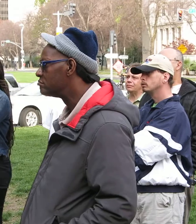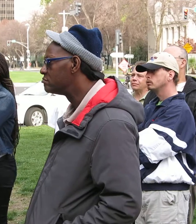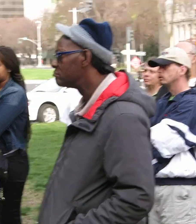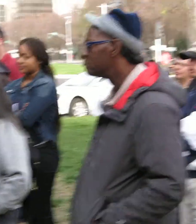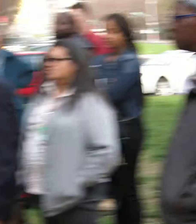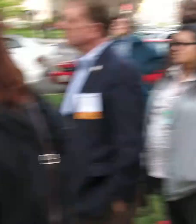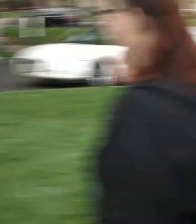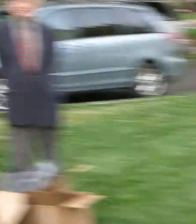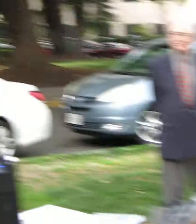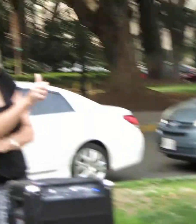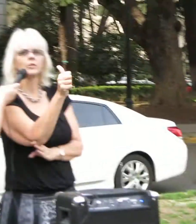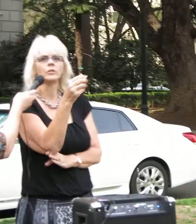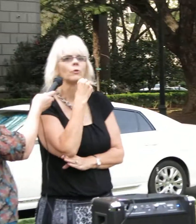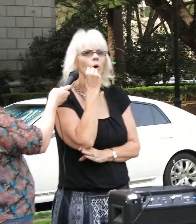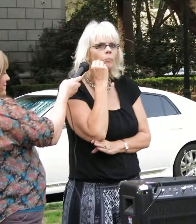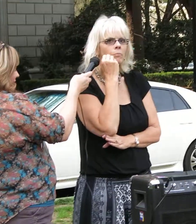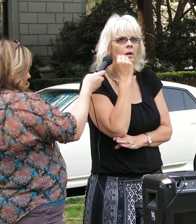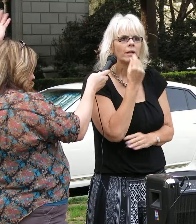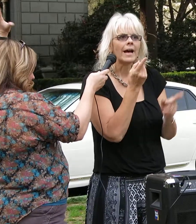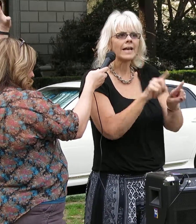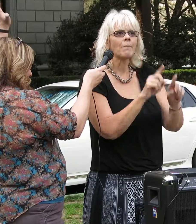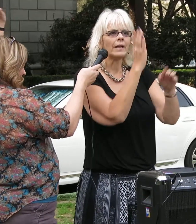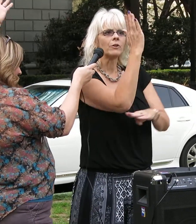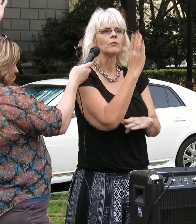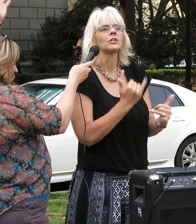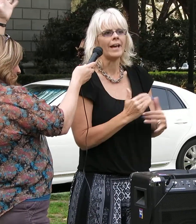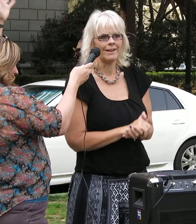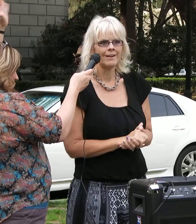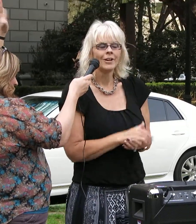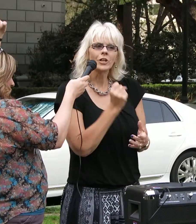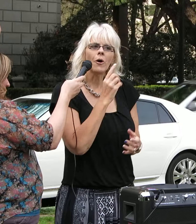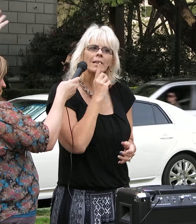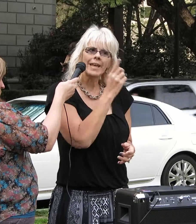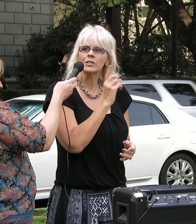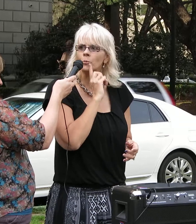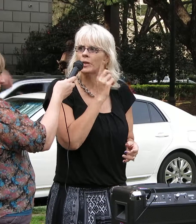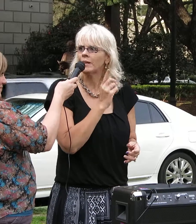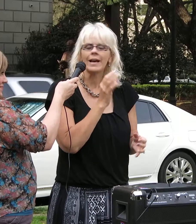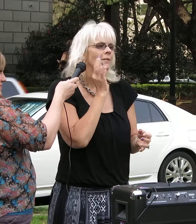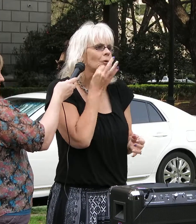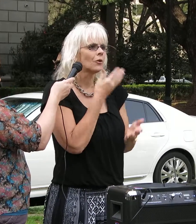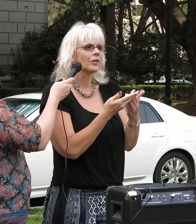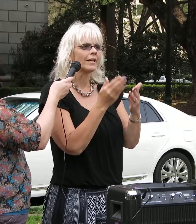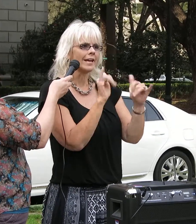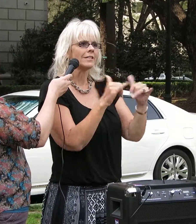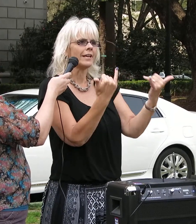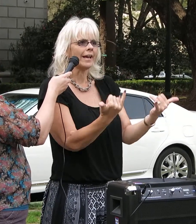Sonoma Developmental Center into his own home. That's happening here today. So, I think it's a really kind of cool thing that today,